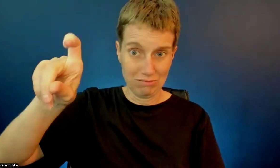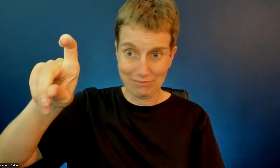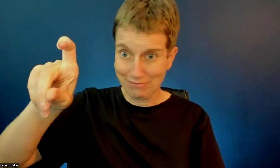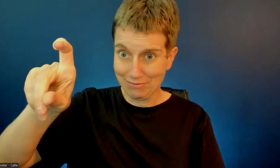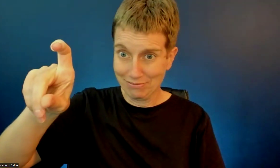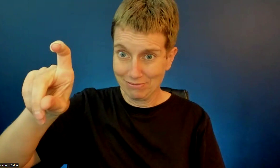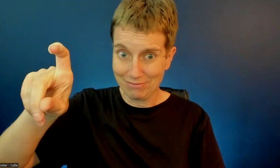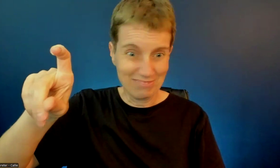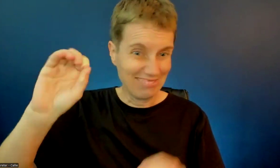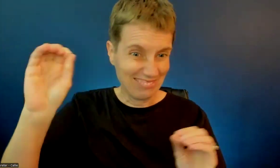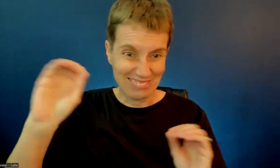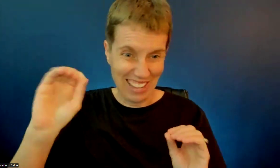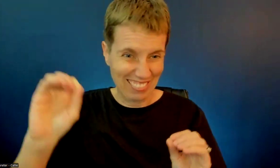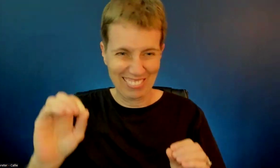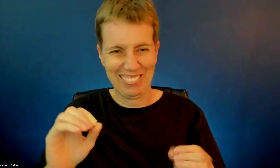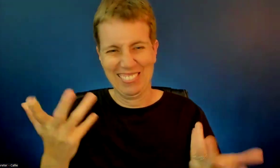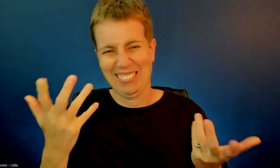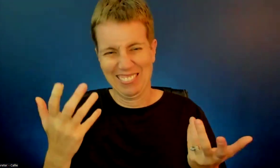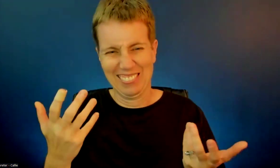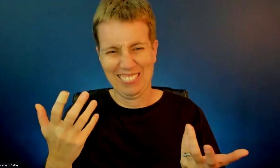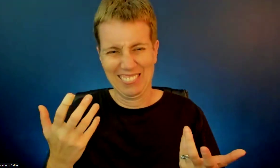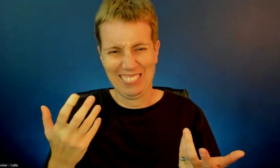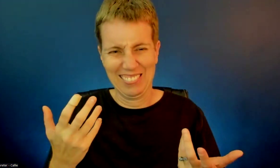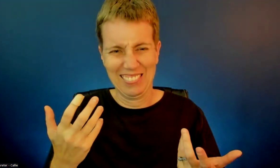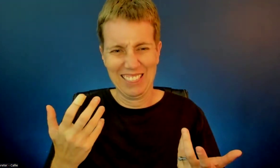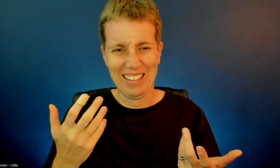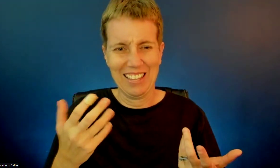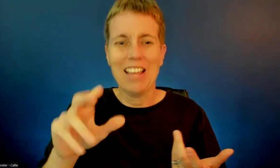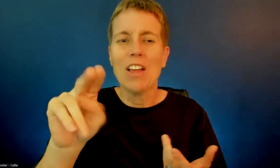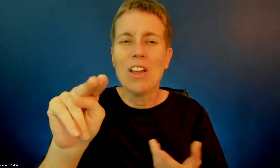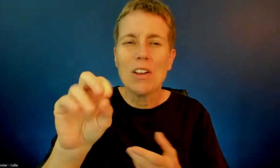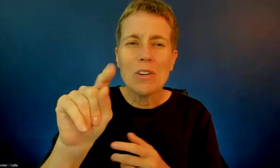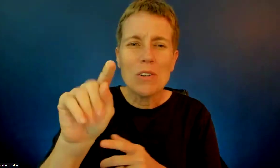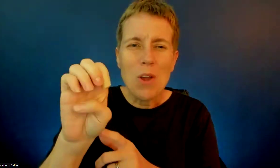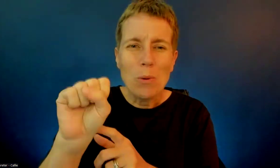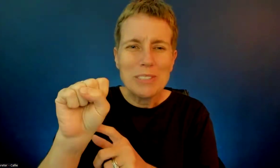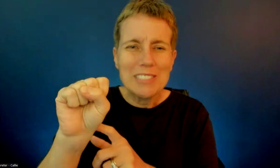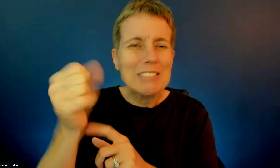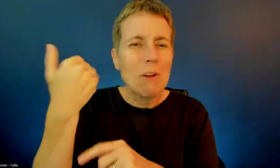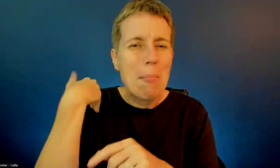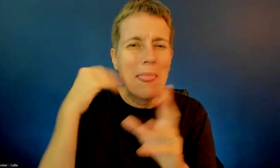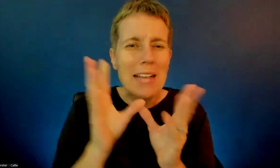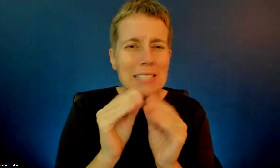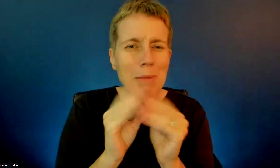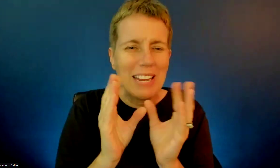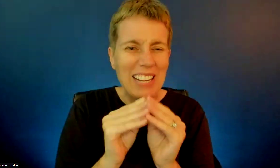Nobody. Okay. We finally got those minutes done. Yay!